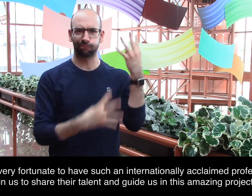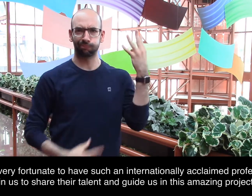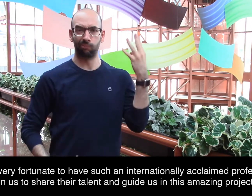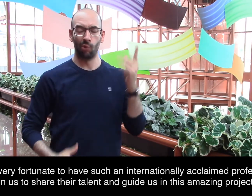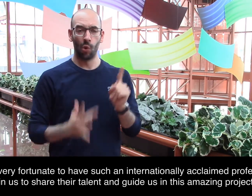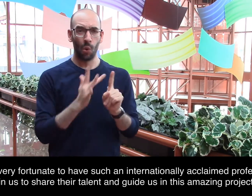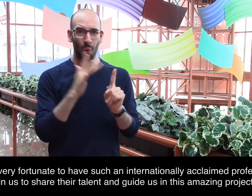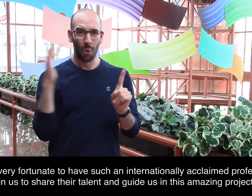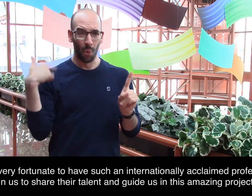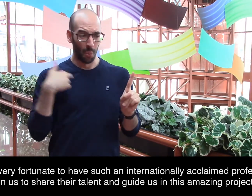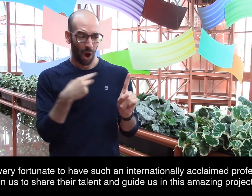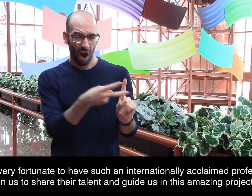amazing project.